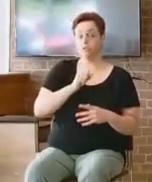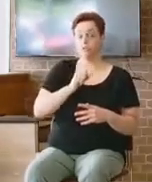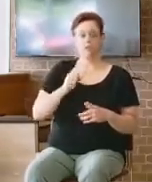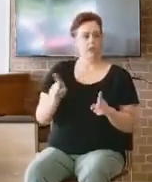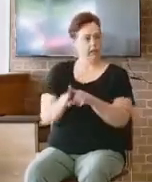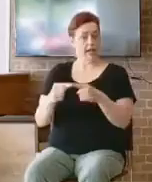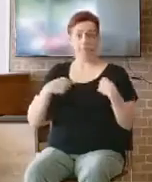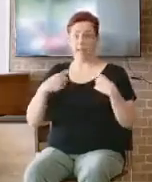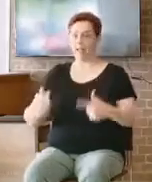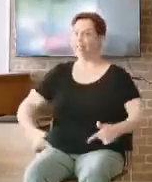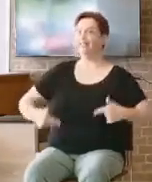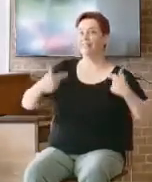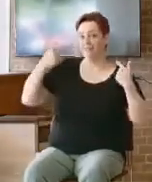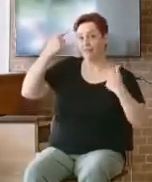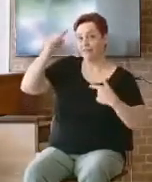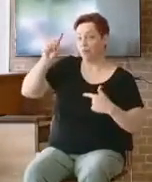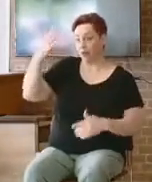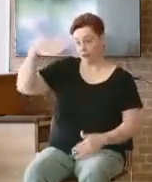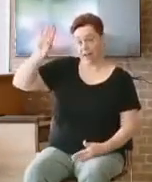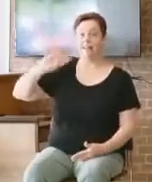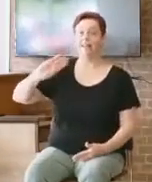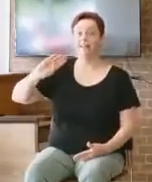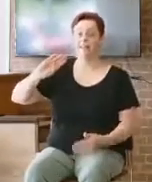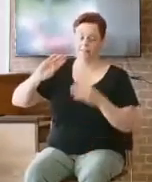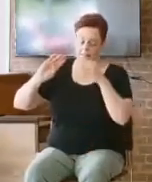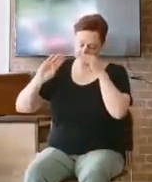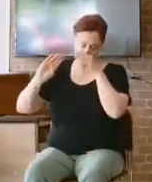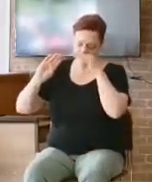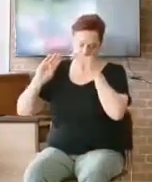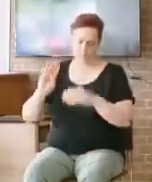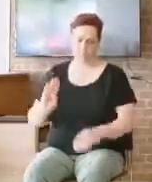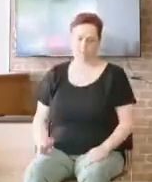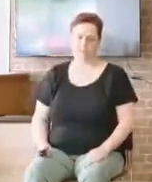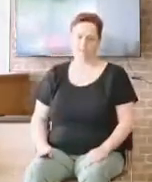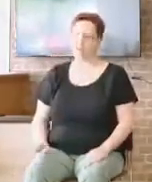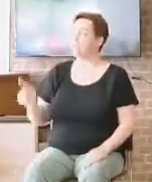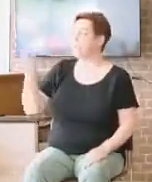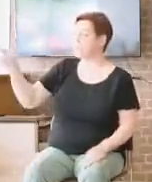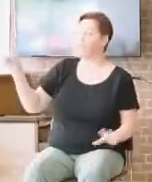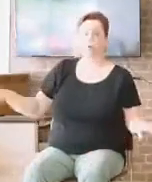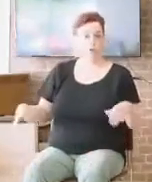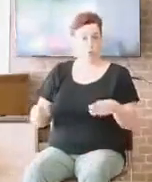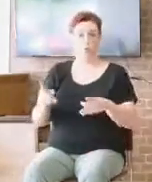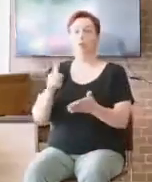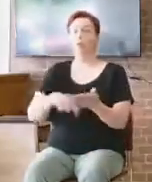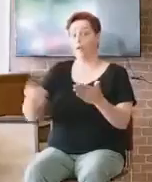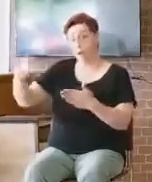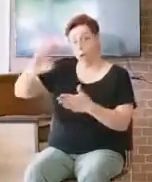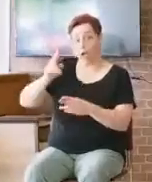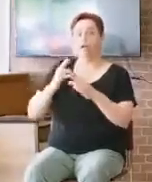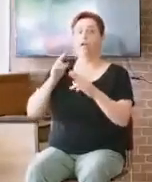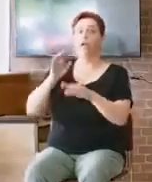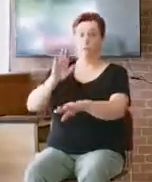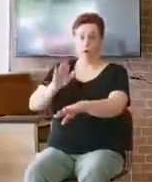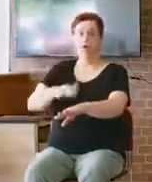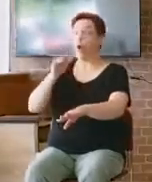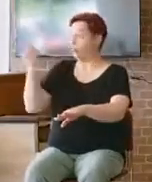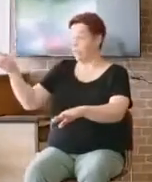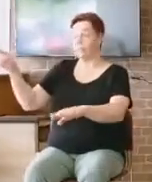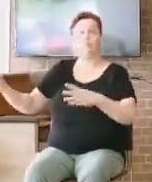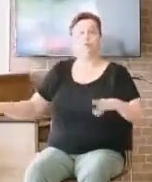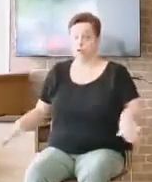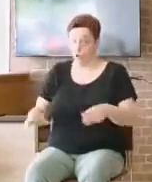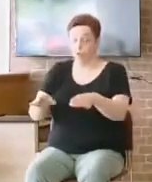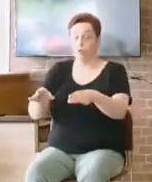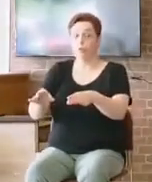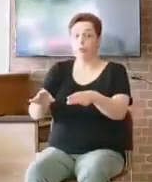Living for God. Jesus hadn't been there yet. He was still there. But he was doing what he was called to do. And then all of a sudden, now it says